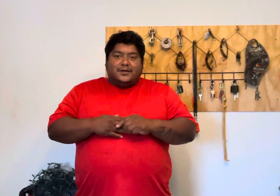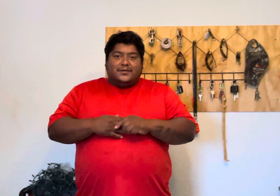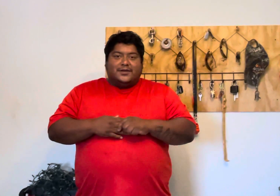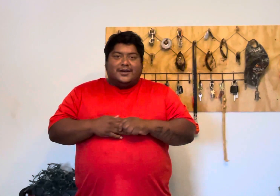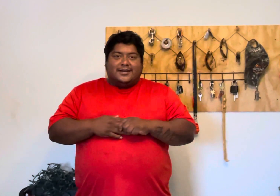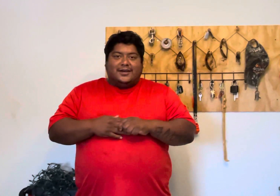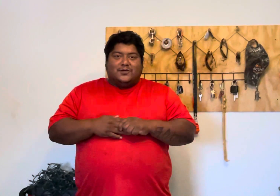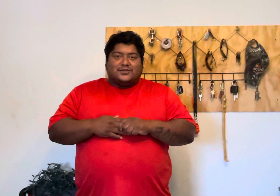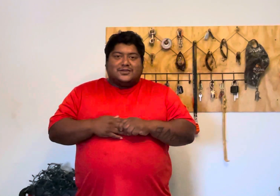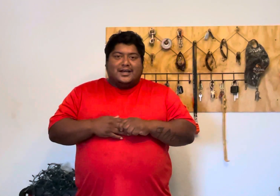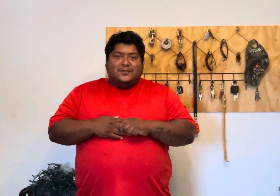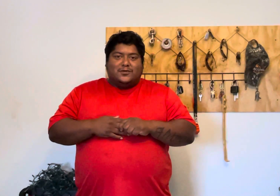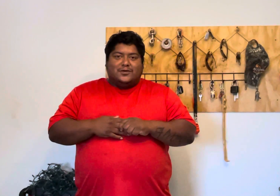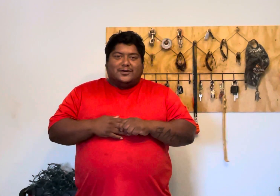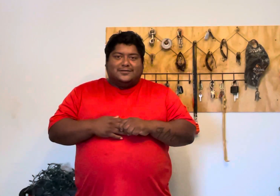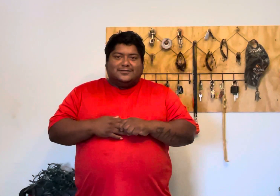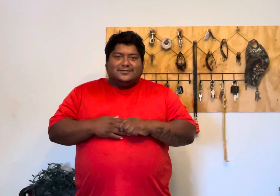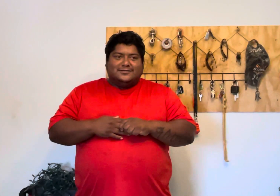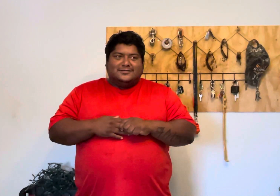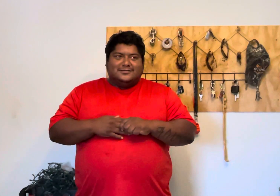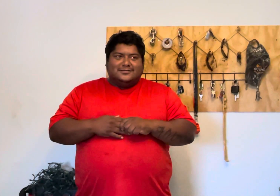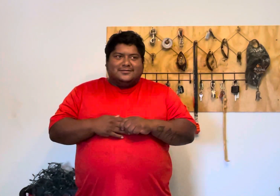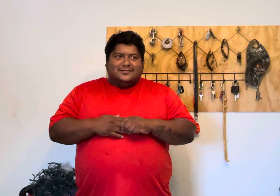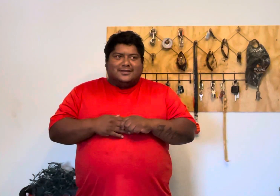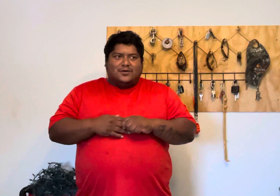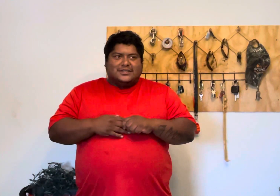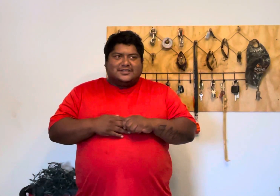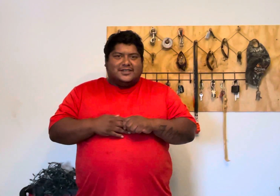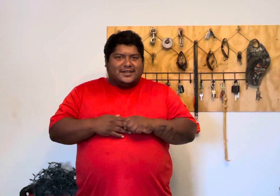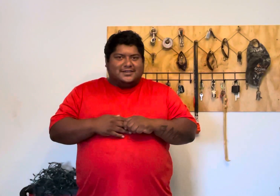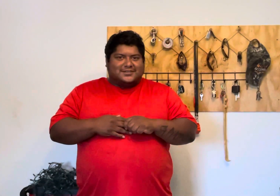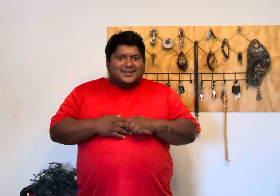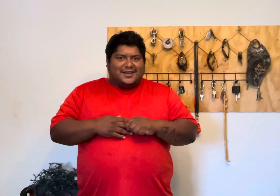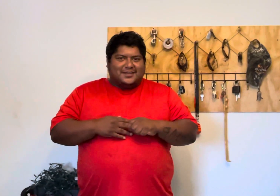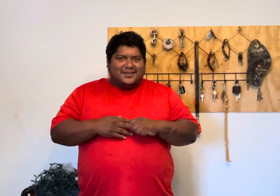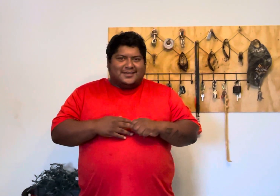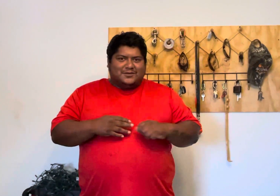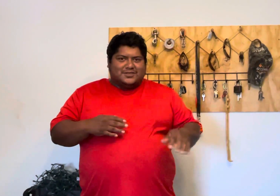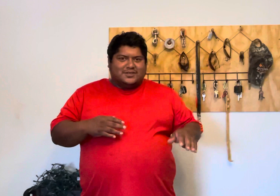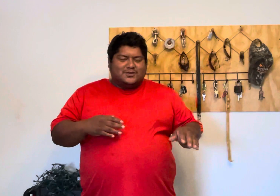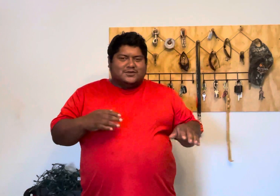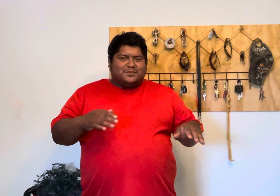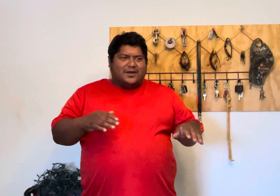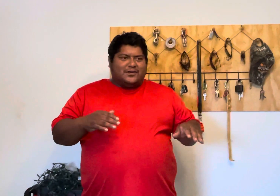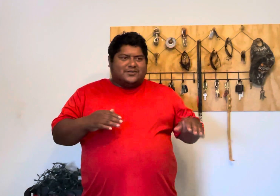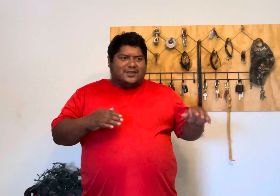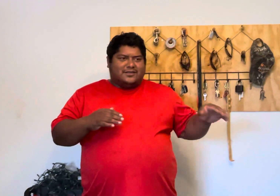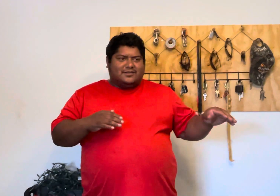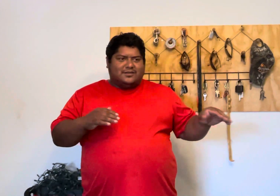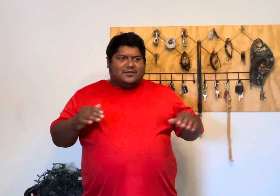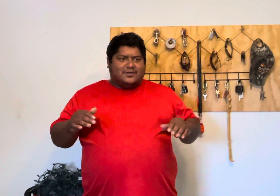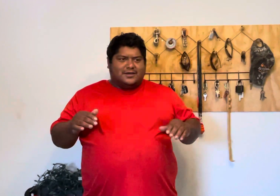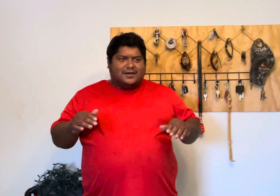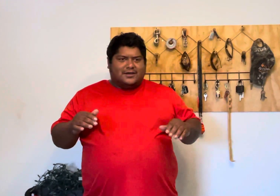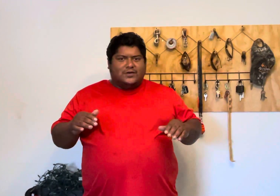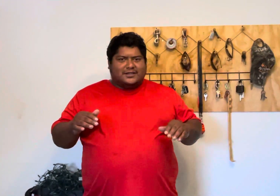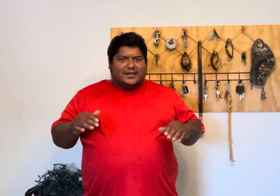it or not i was a lot more i was actually against it i didn't think it was going to do as better than the uh quick attach